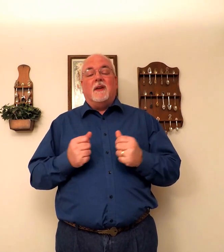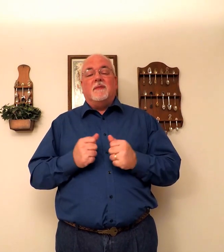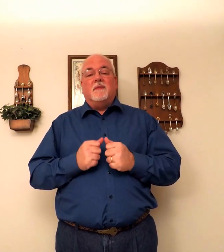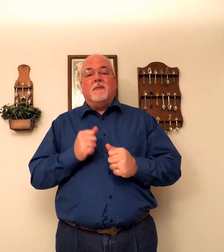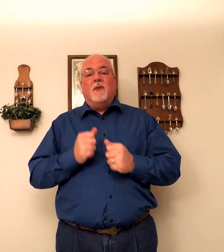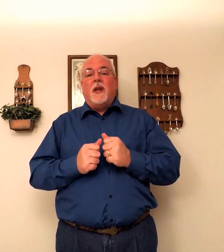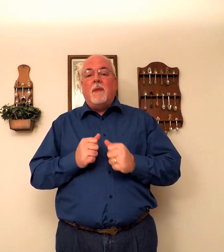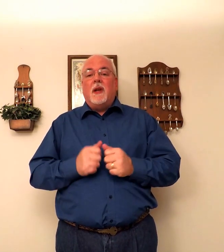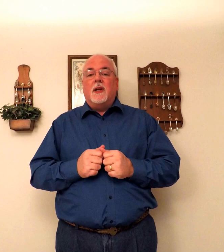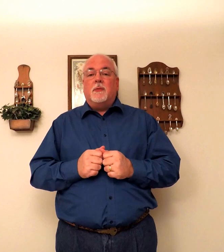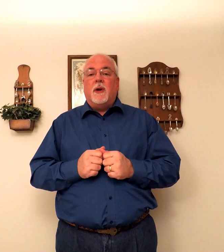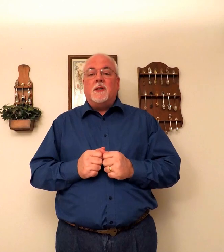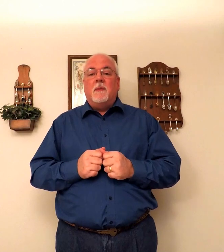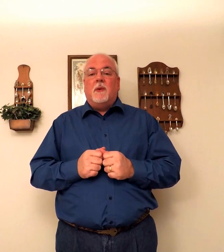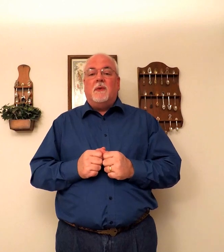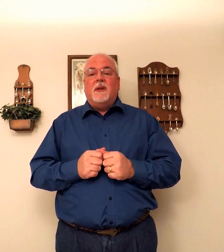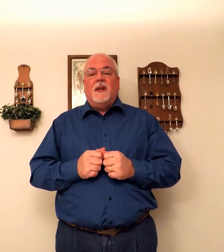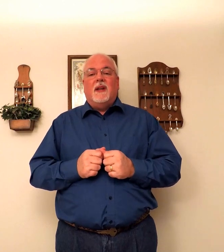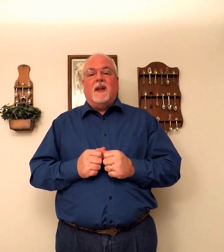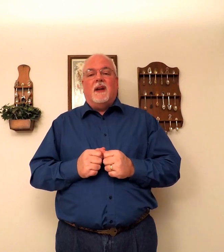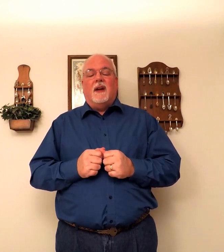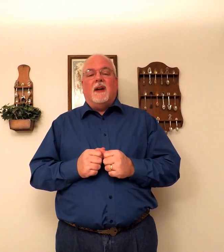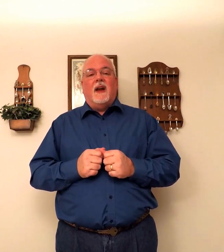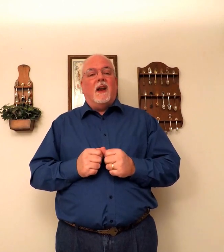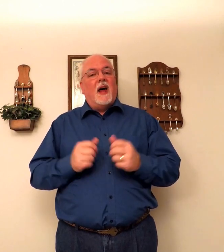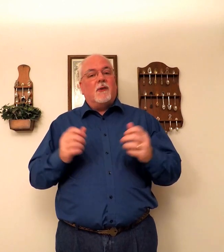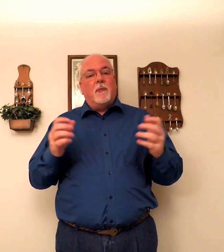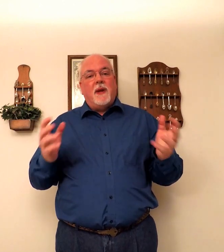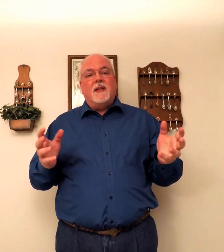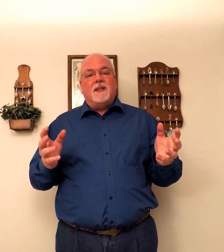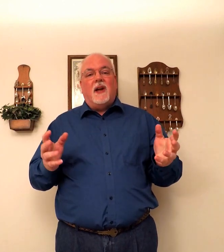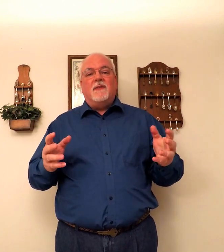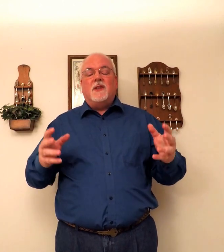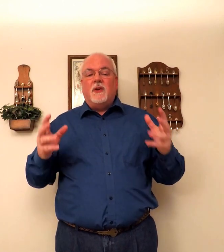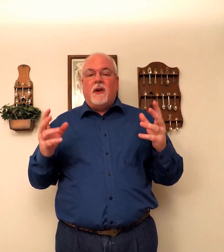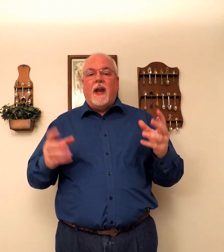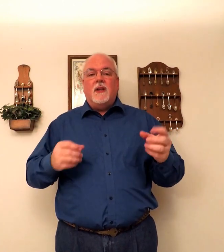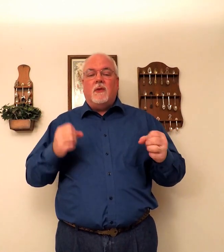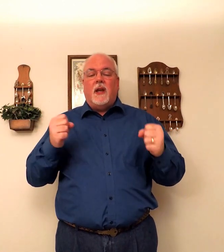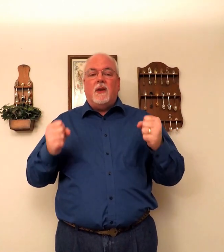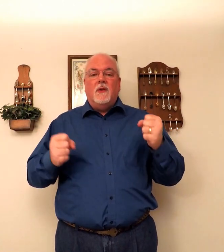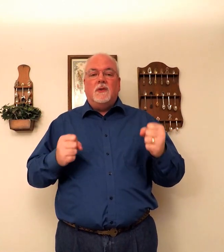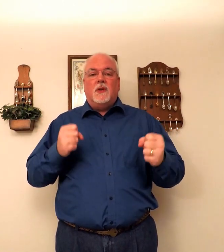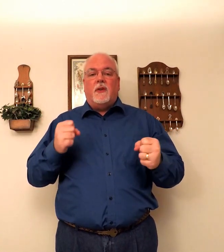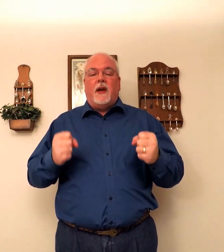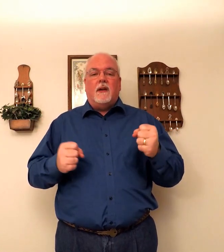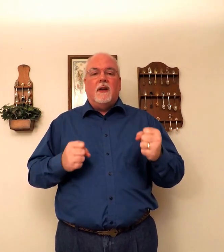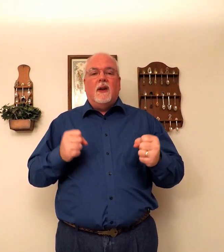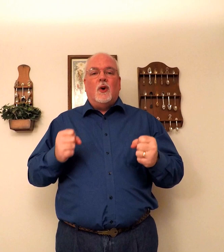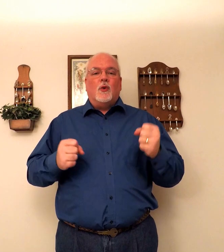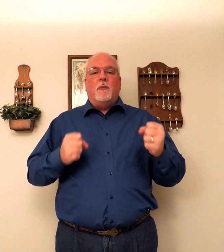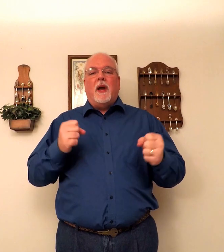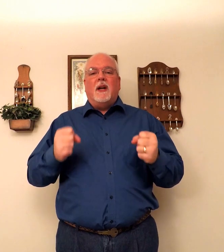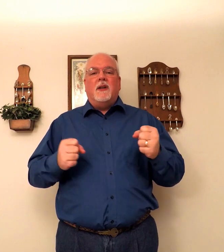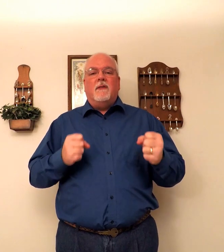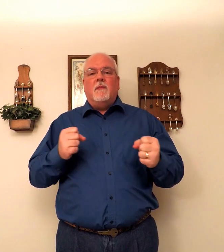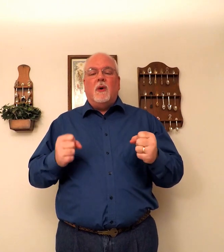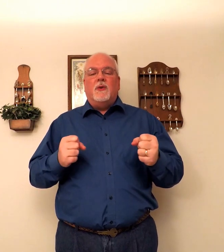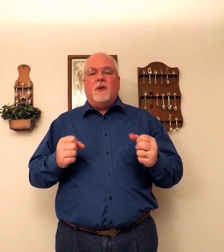The vocabulary is pretty simple. A lot of repeat stuff, so your hands will get used to that repetitive motion